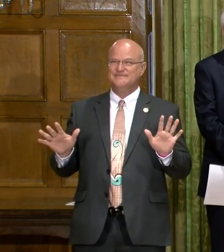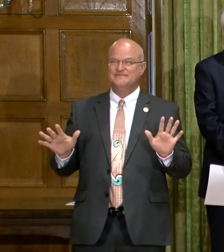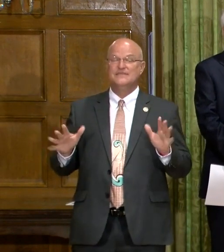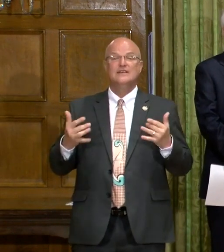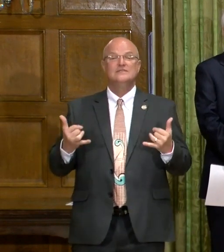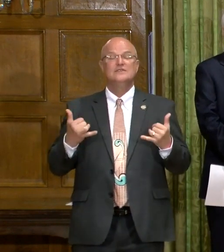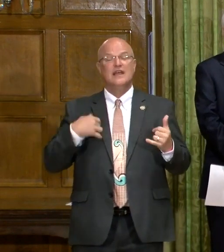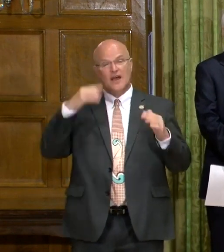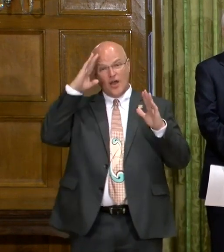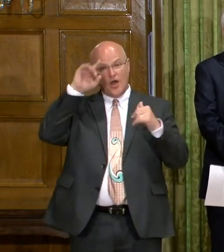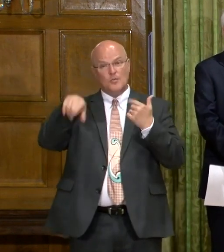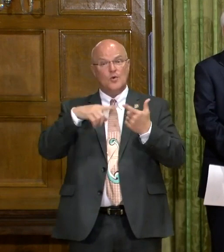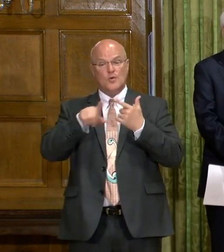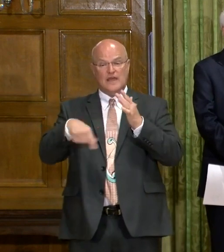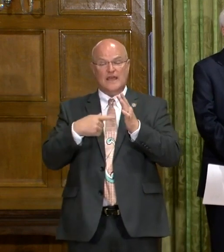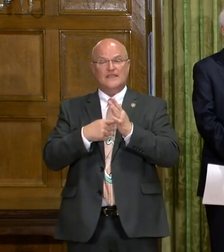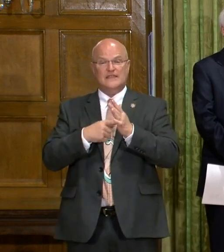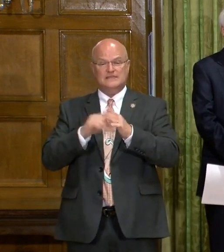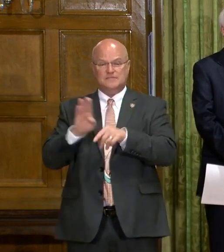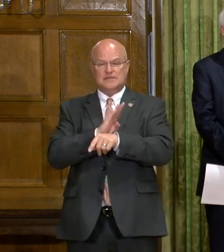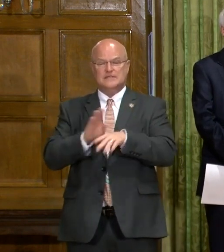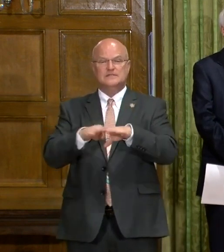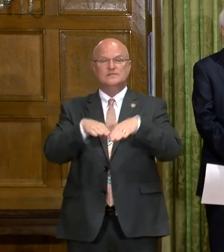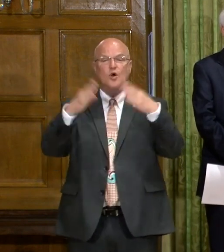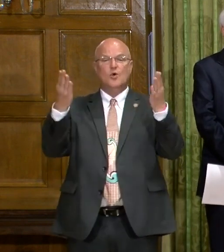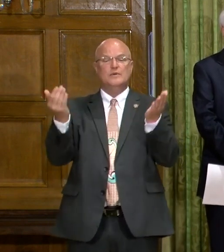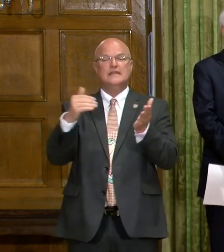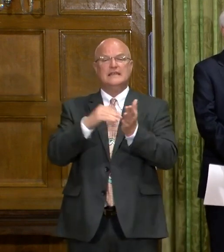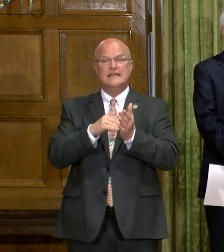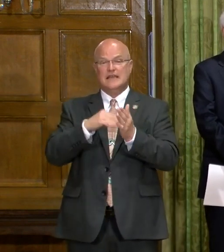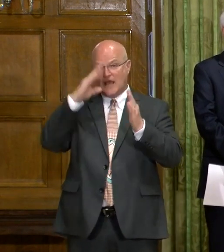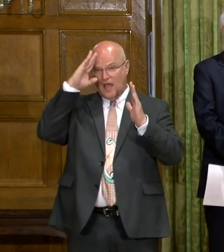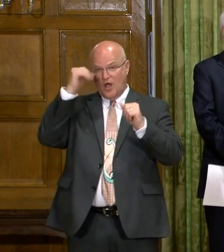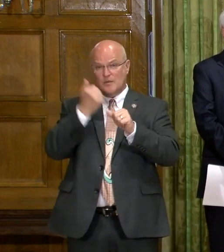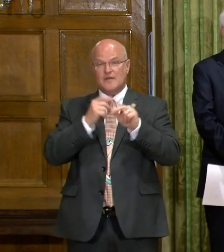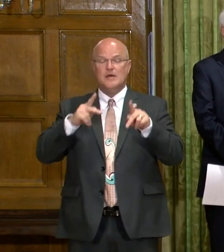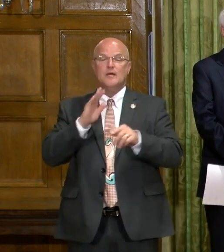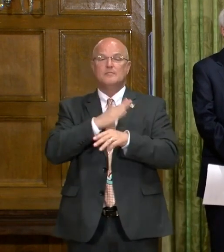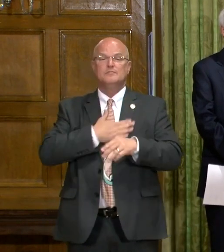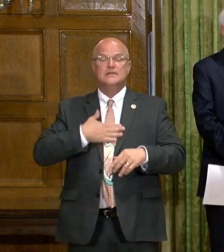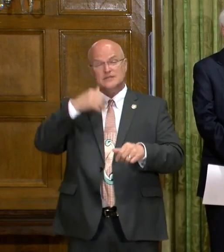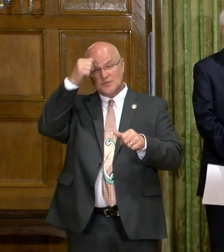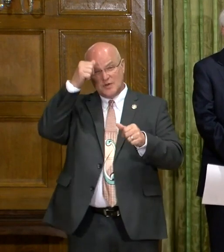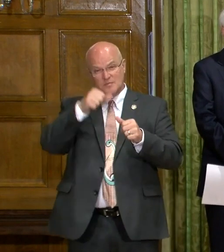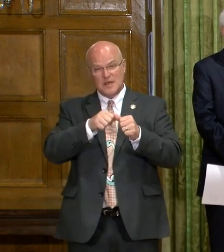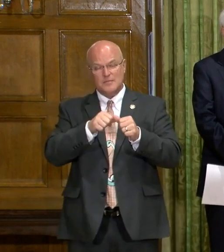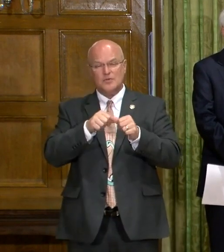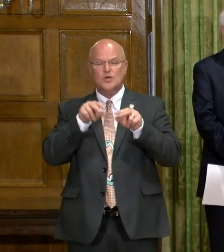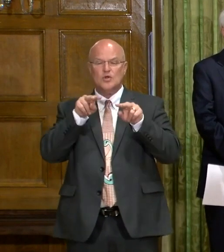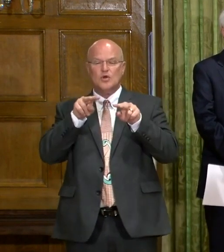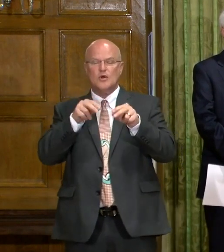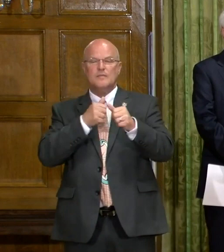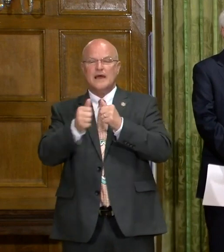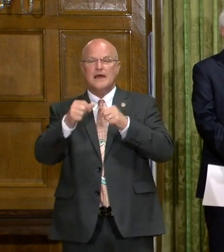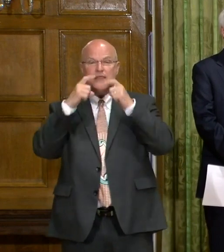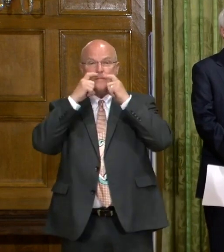So now I hope that when businesses reopen, I hope everyone will please remember to look past the mask